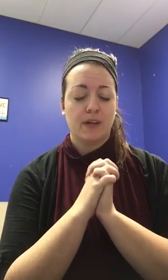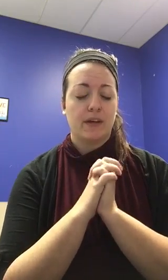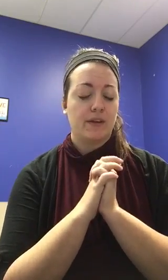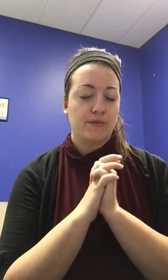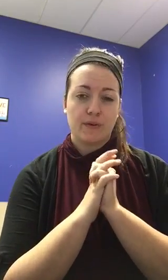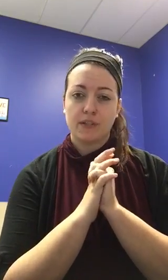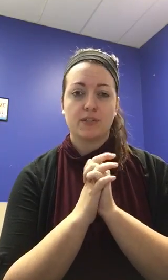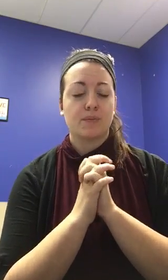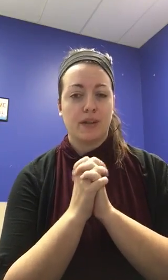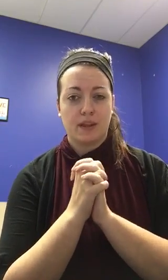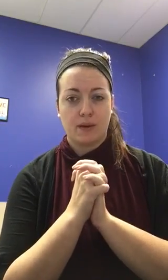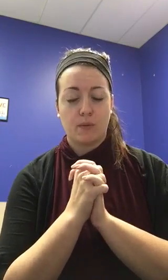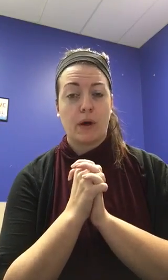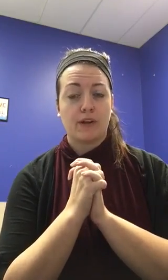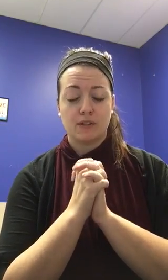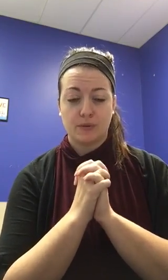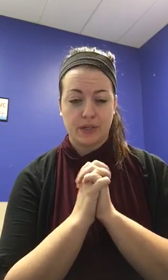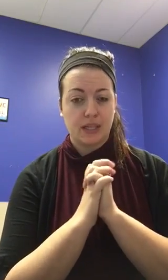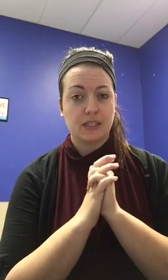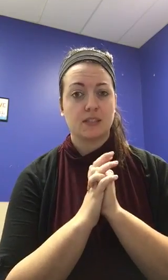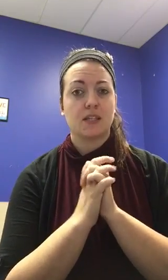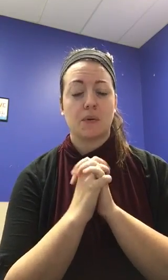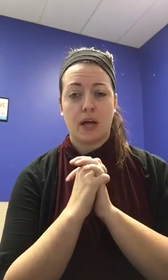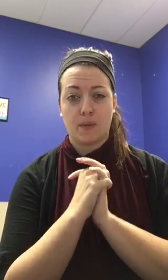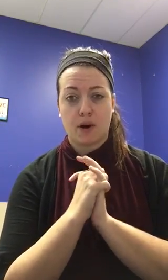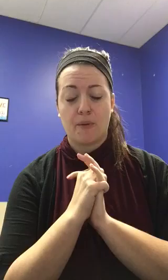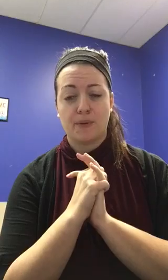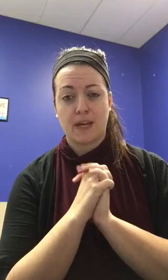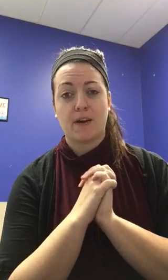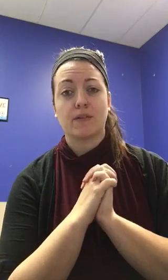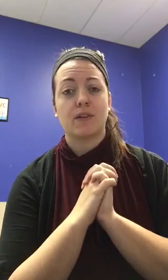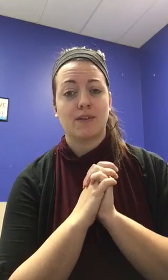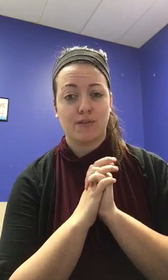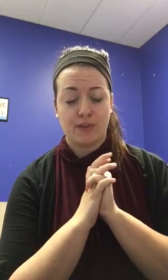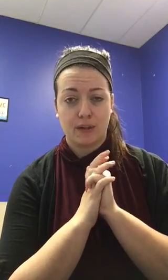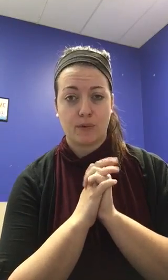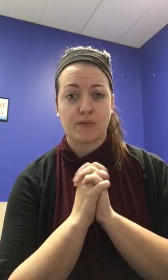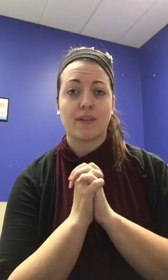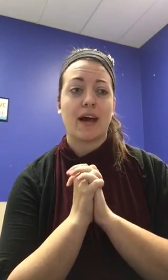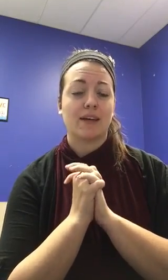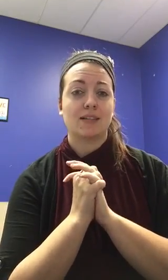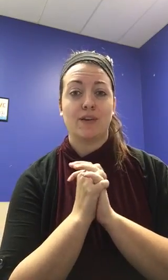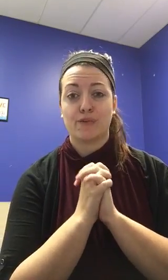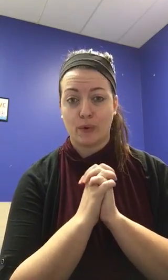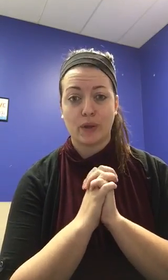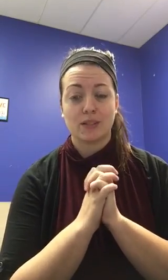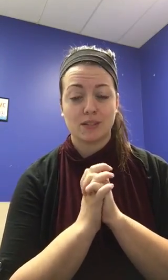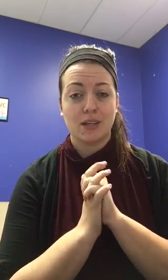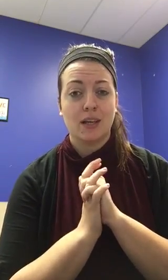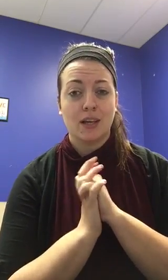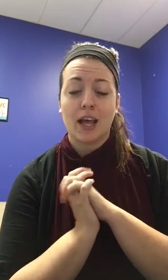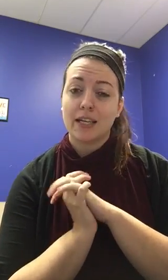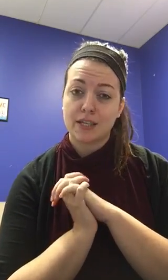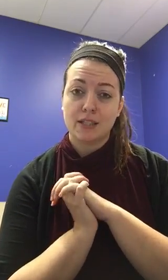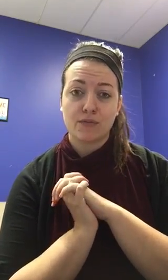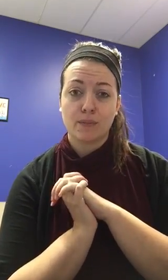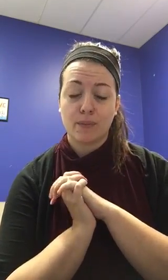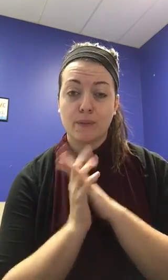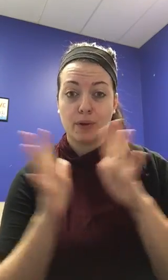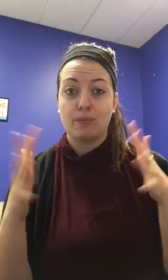And you focus your breathing while you're doing this. It will help calm you down. You'll feel more relaxed, and your focus is at a different, you know,